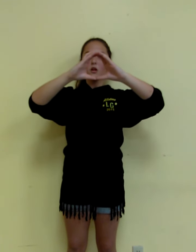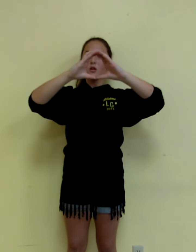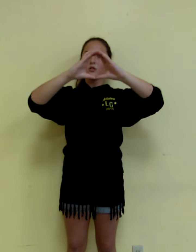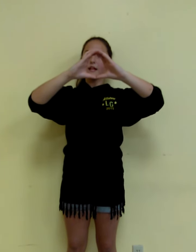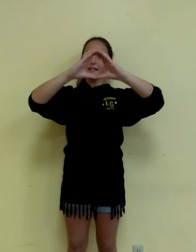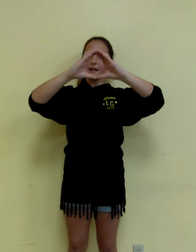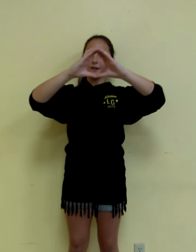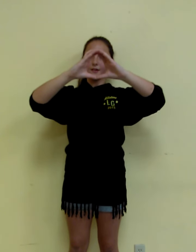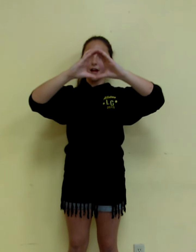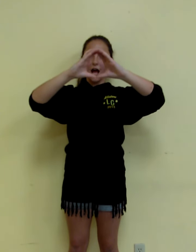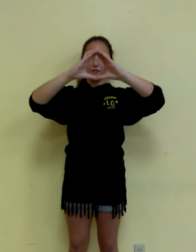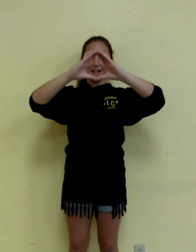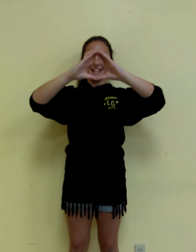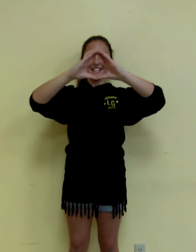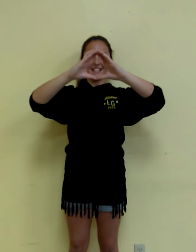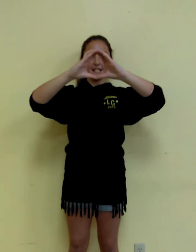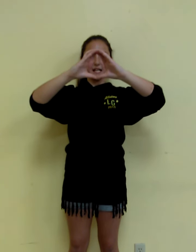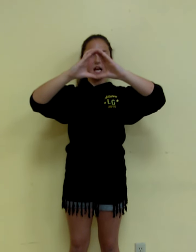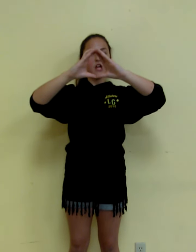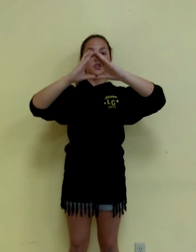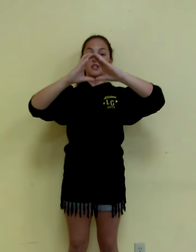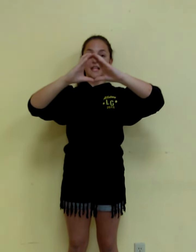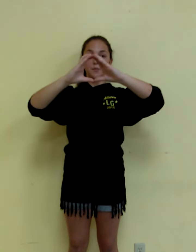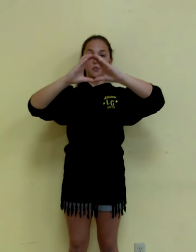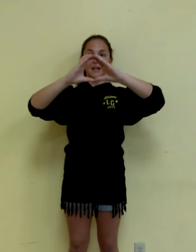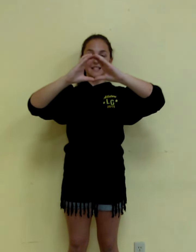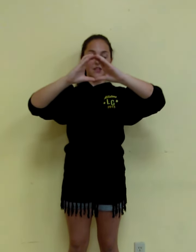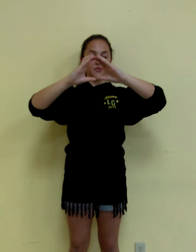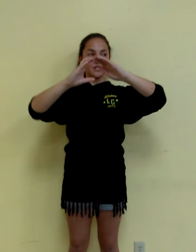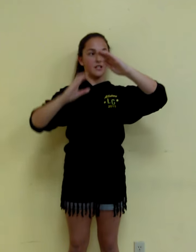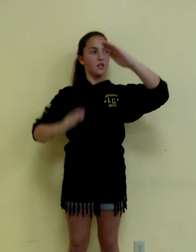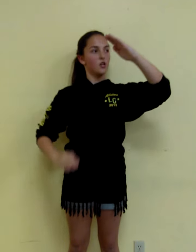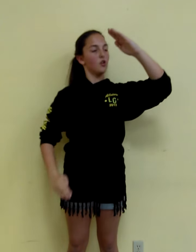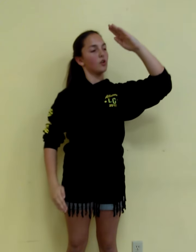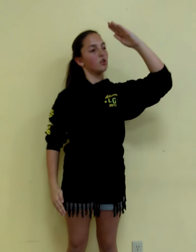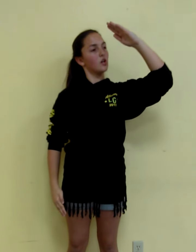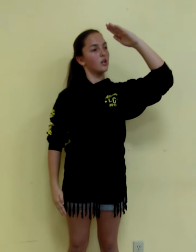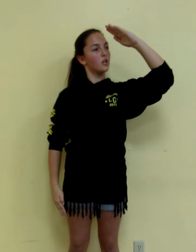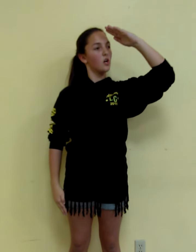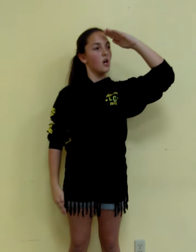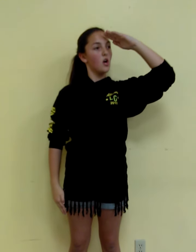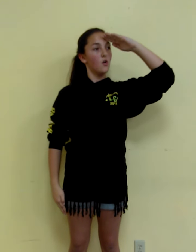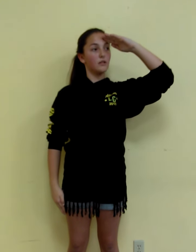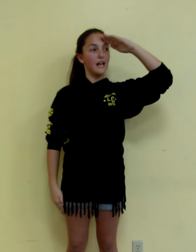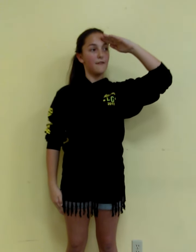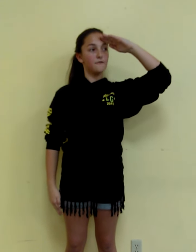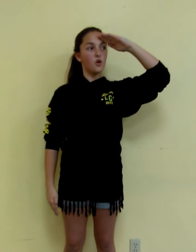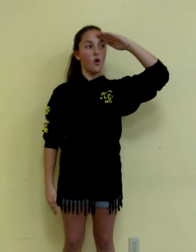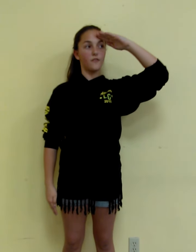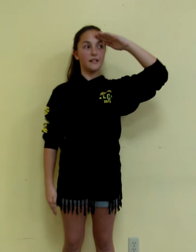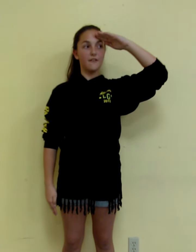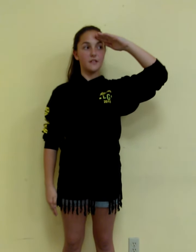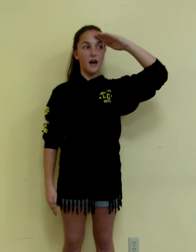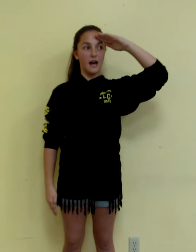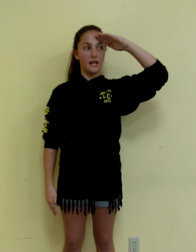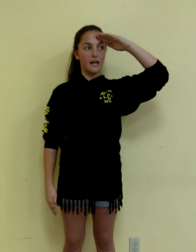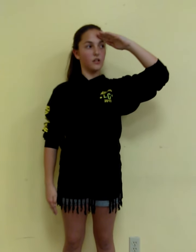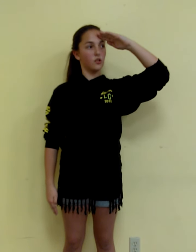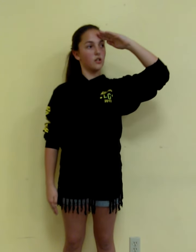So the next letter after that is C, and you're going do the same movement as the other C. You're going to look left over left eye and look